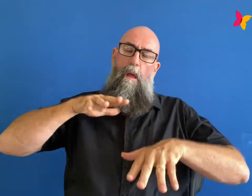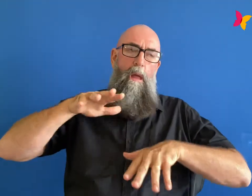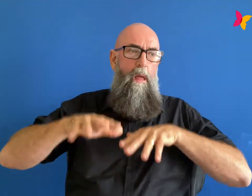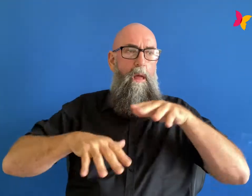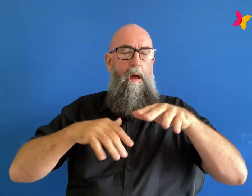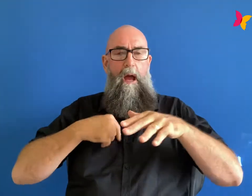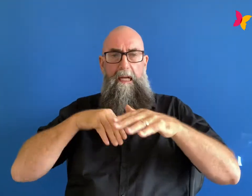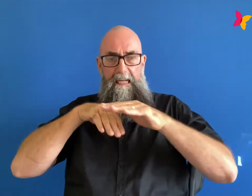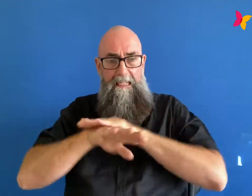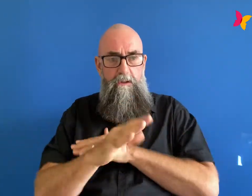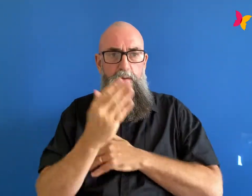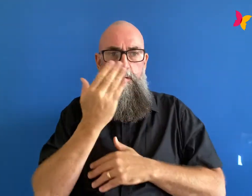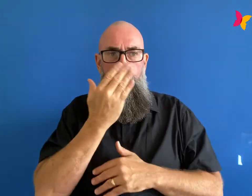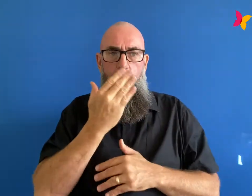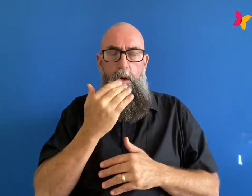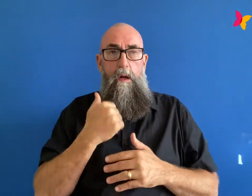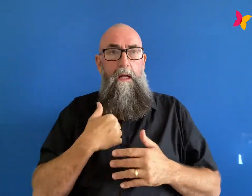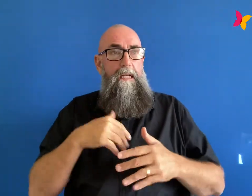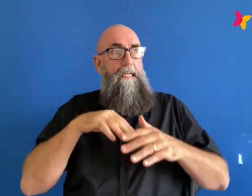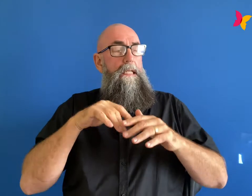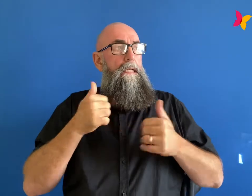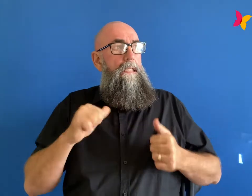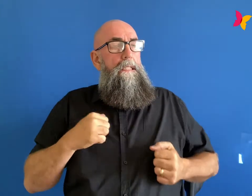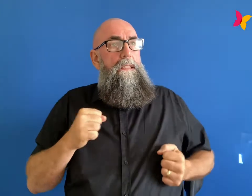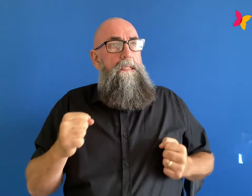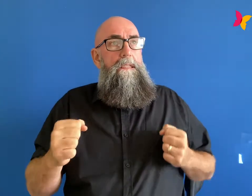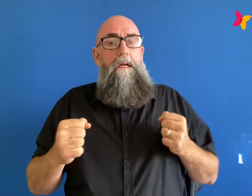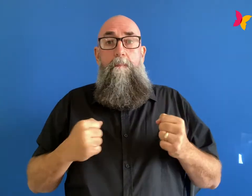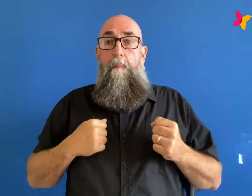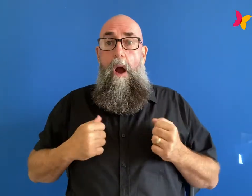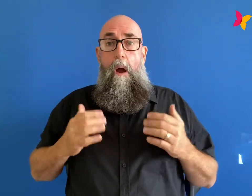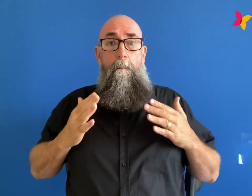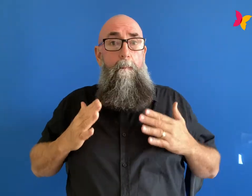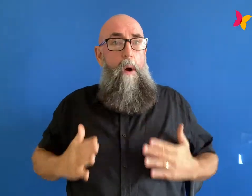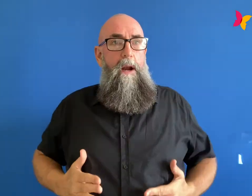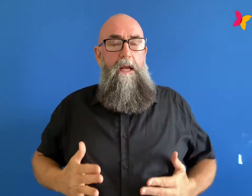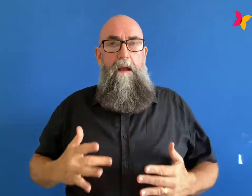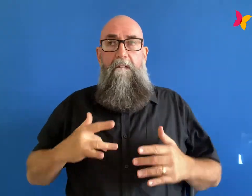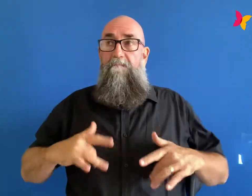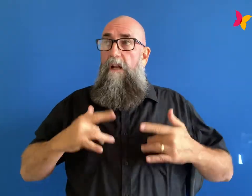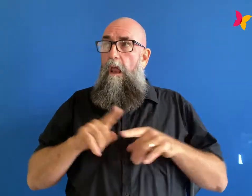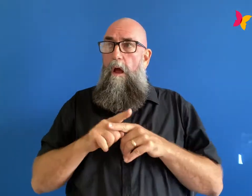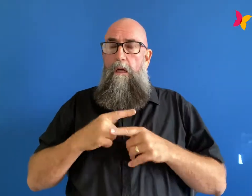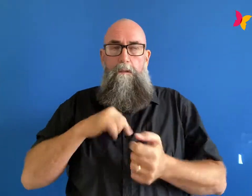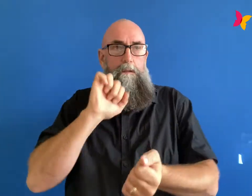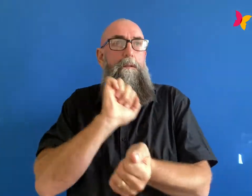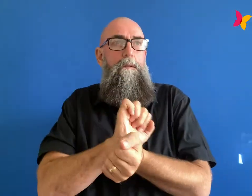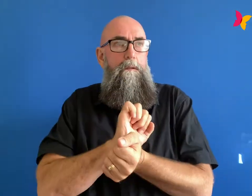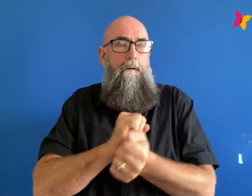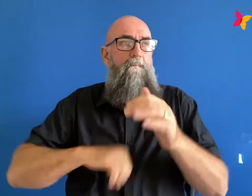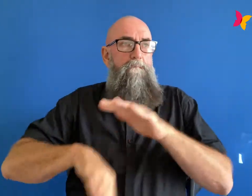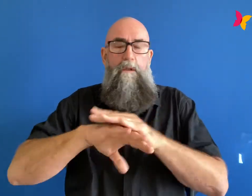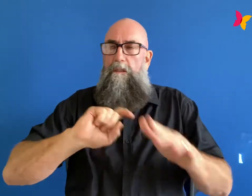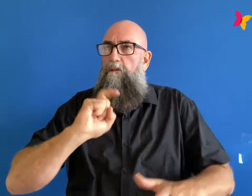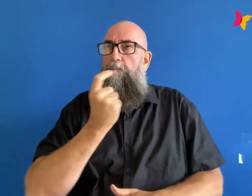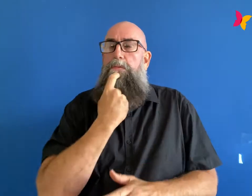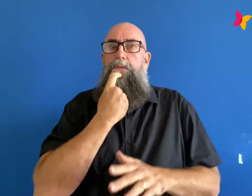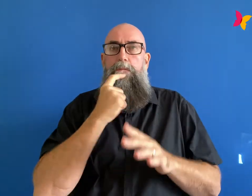just feeling like i was my body was made or filled with cement and i was glued to the seat and no matter how much